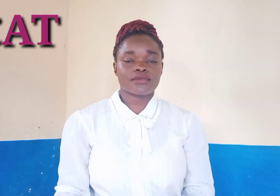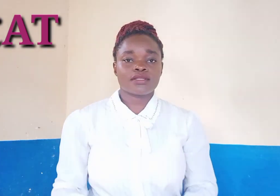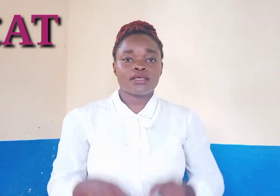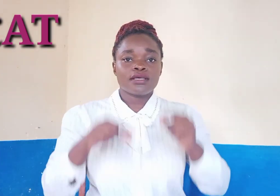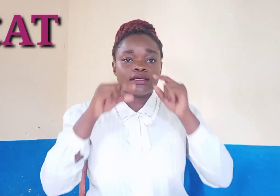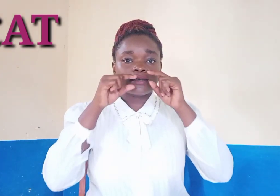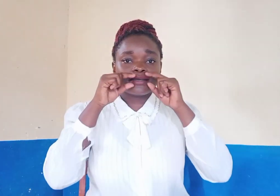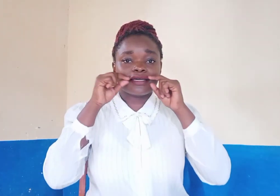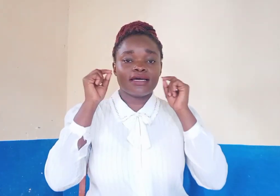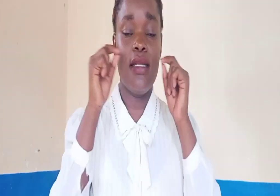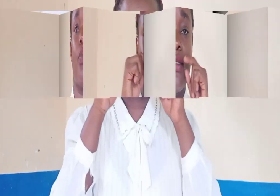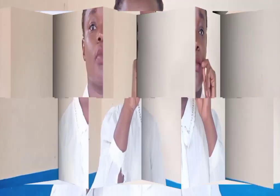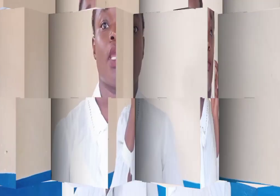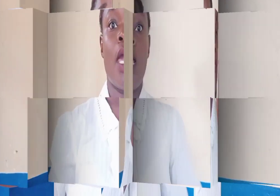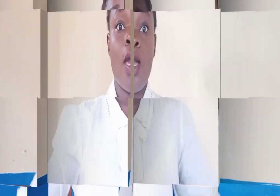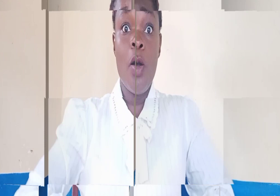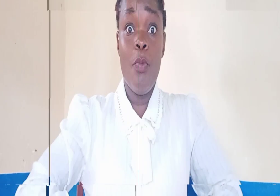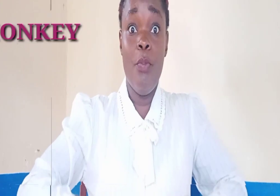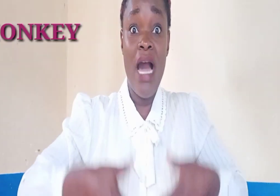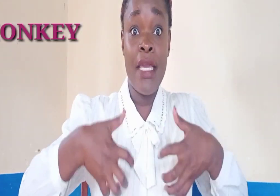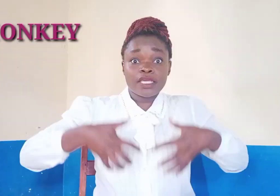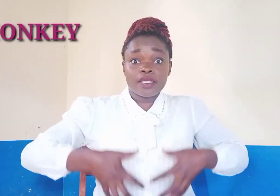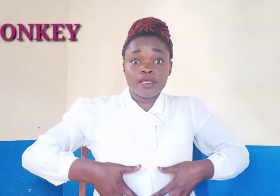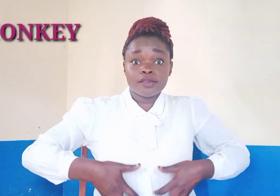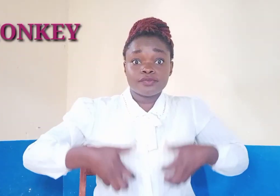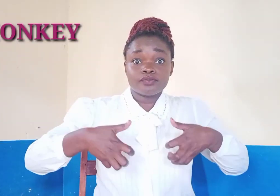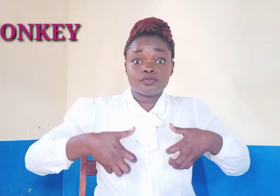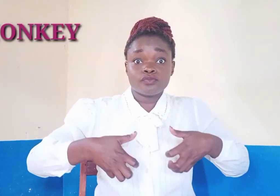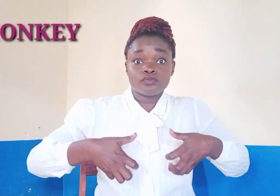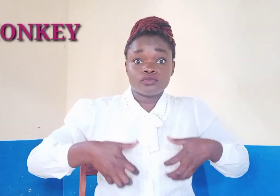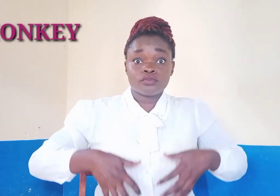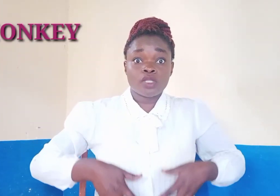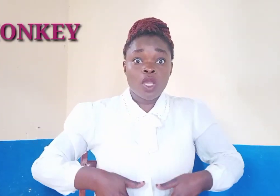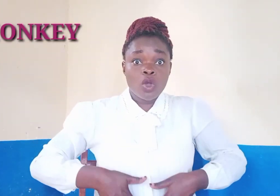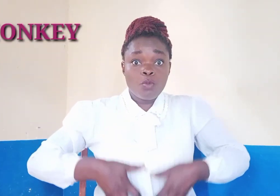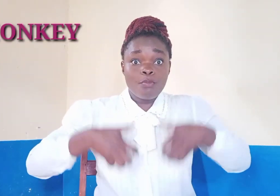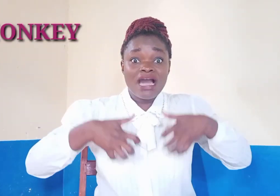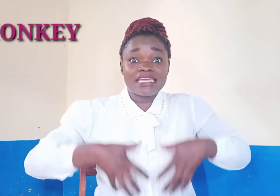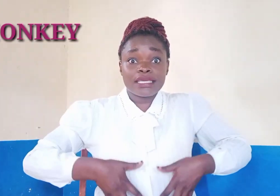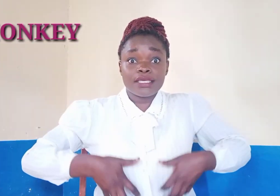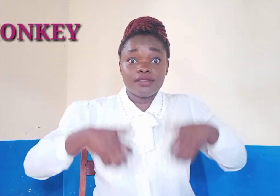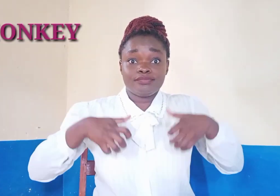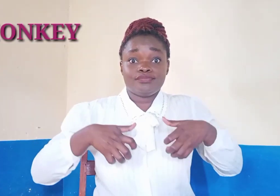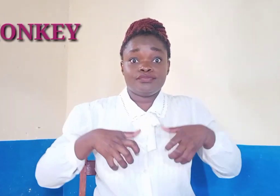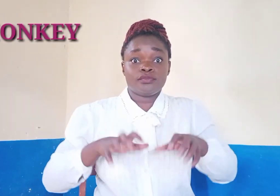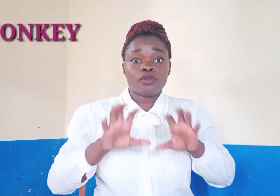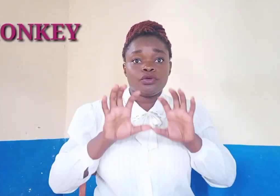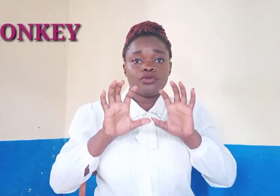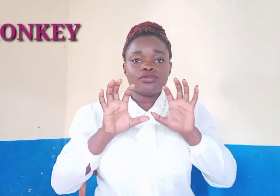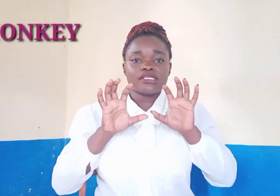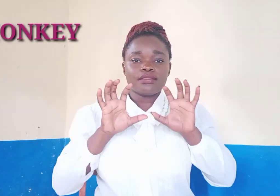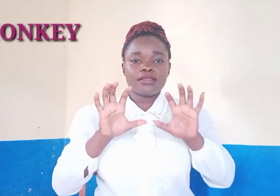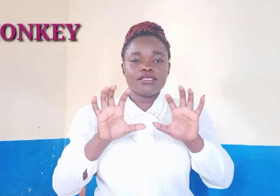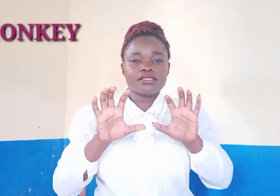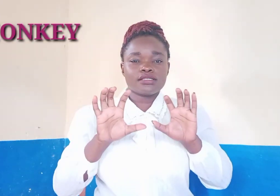Cut Monkey Monkey Using this,